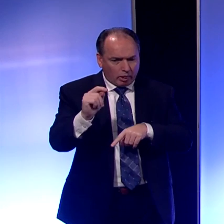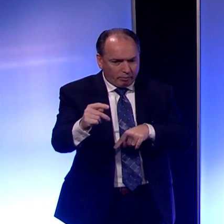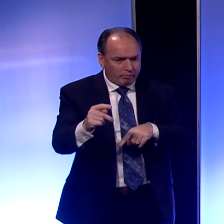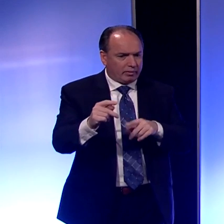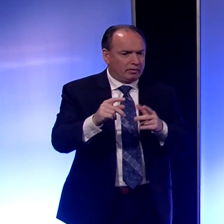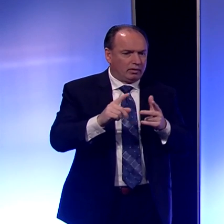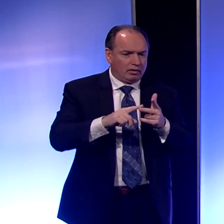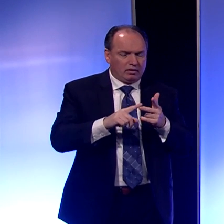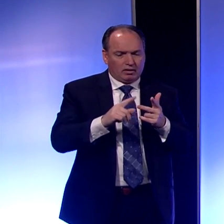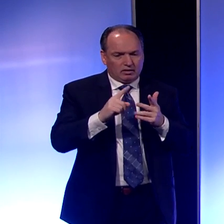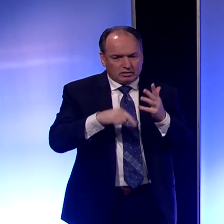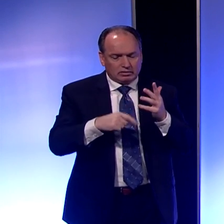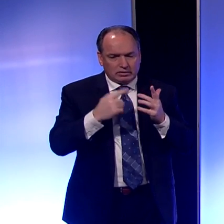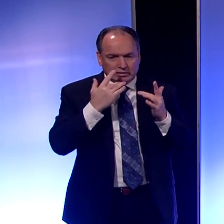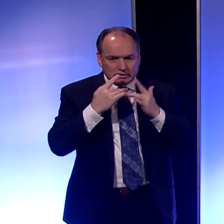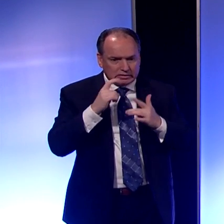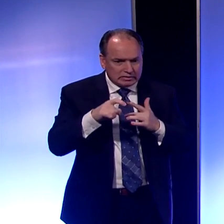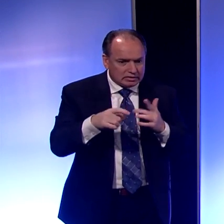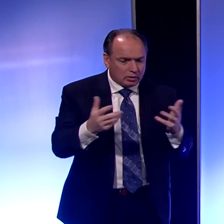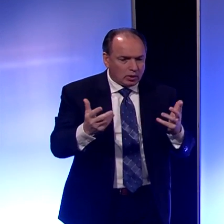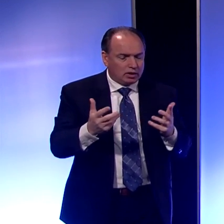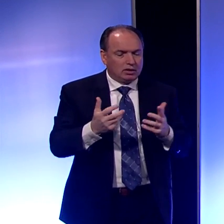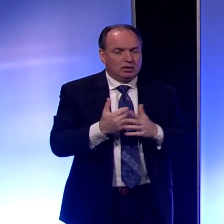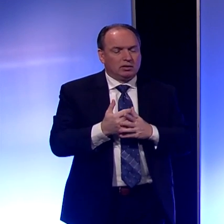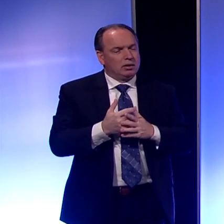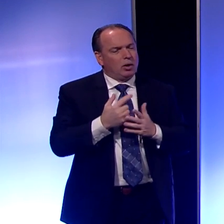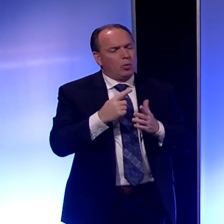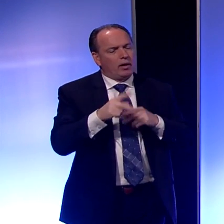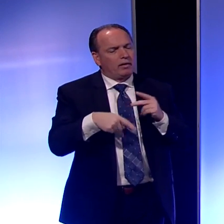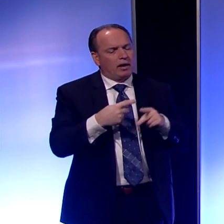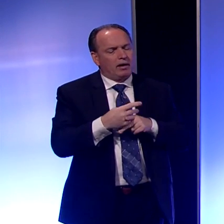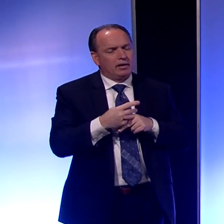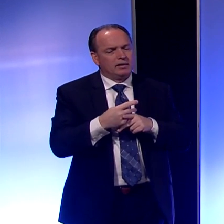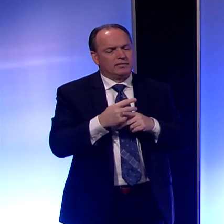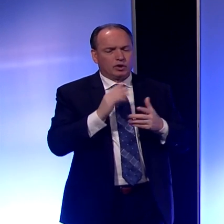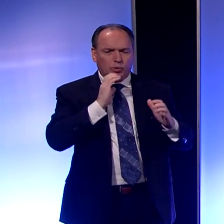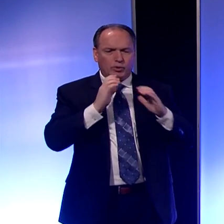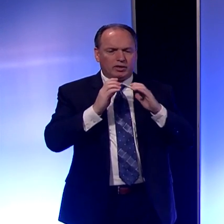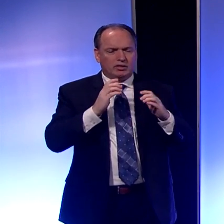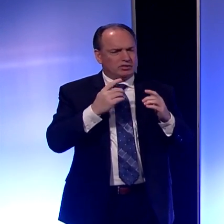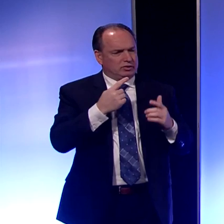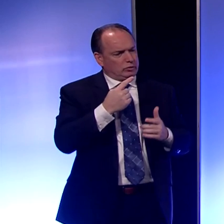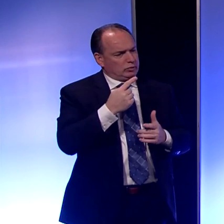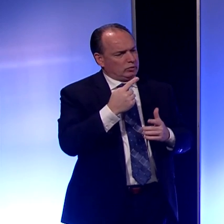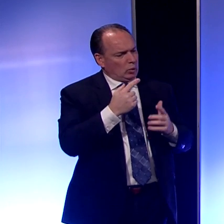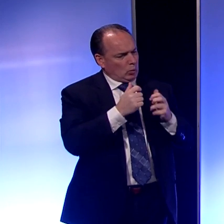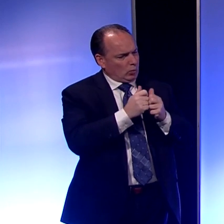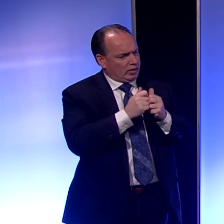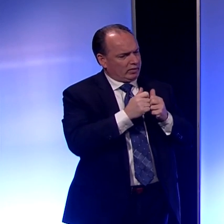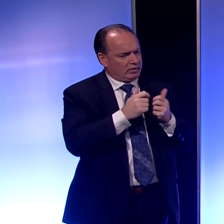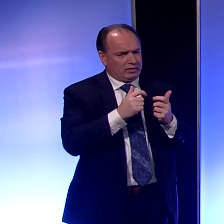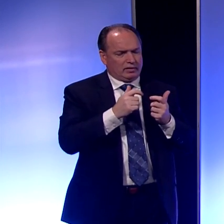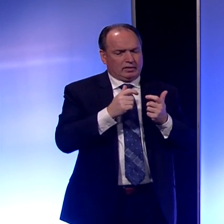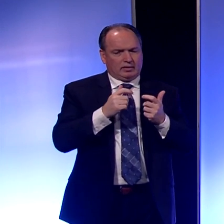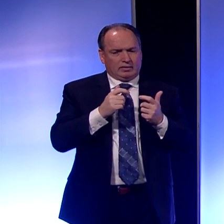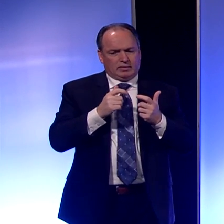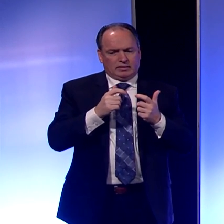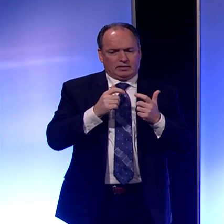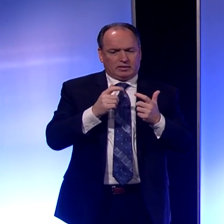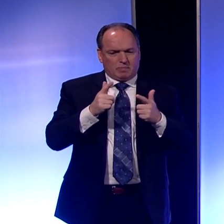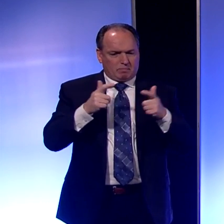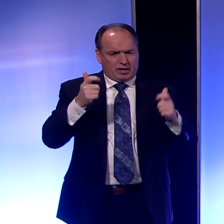all of the essentials here. What can, what do you, what kind of communication has there been with the major grocery store chains